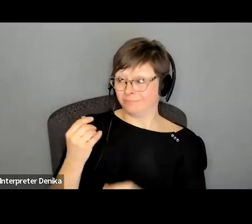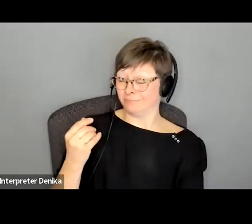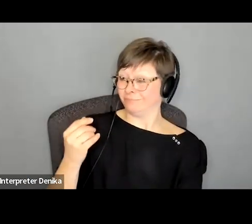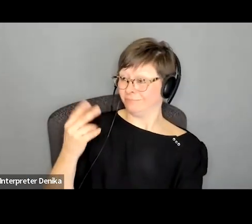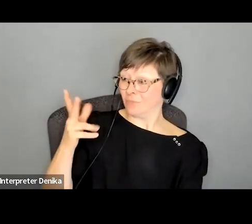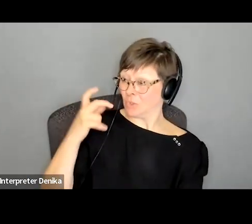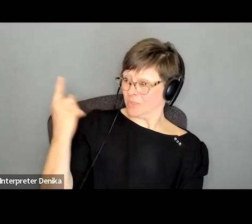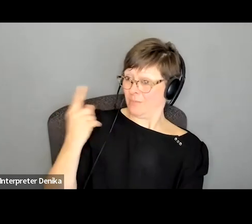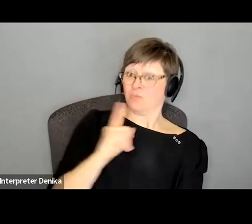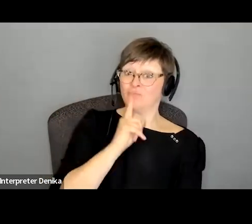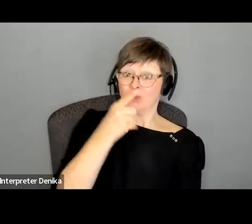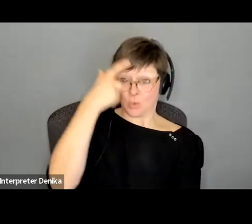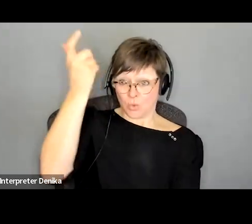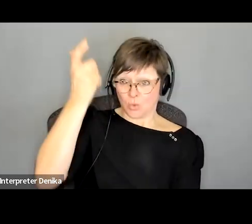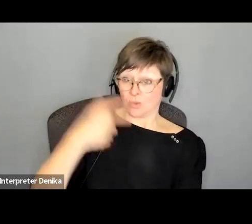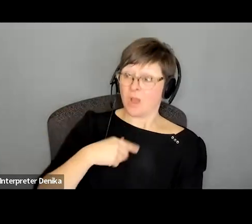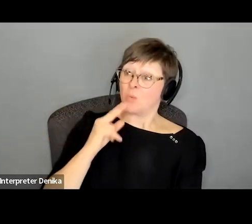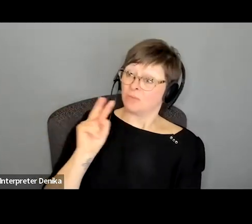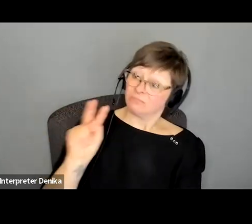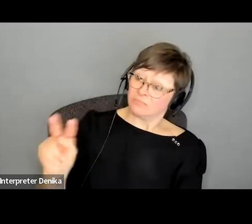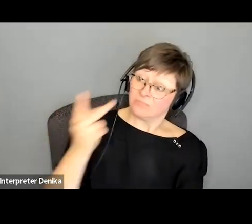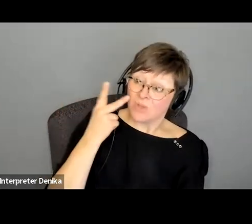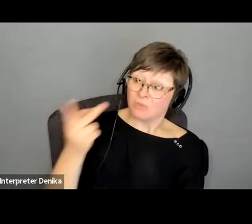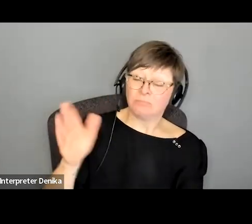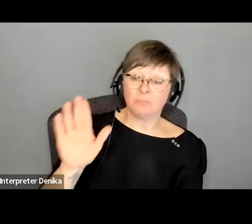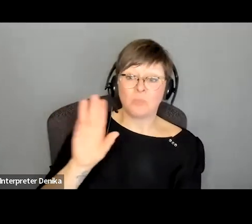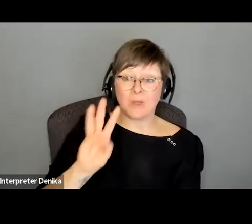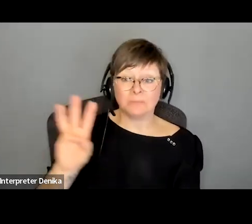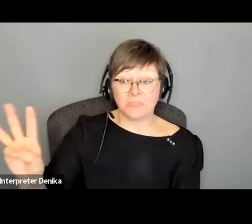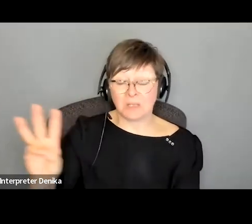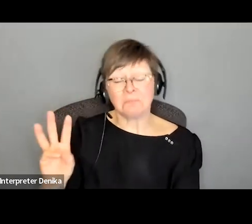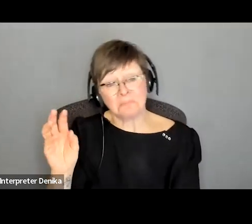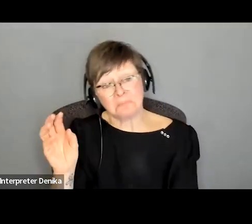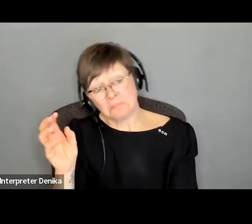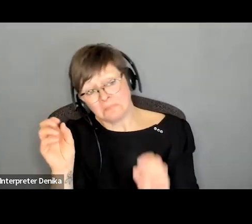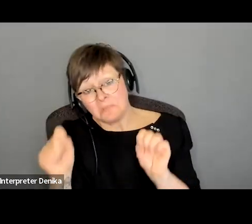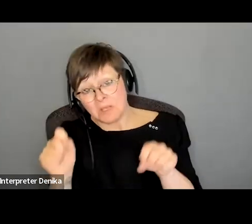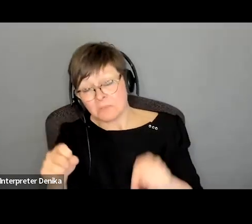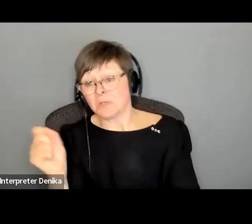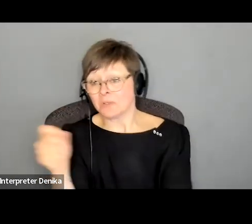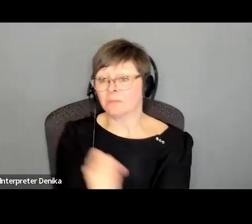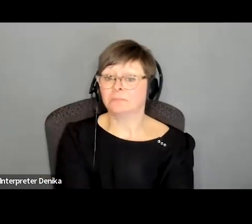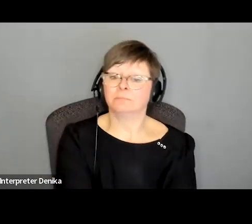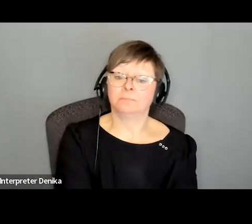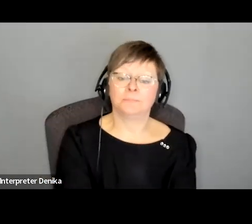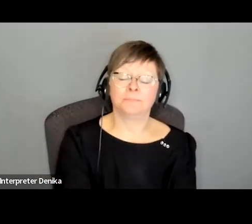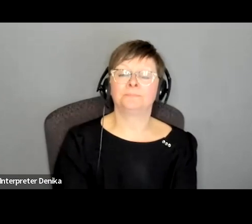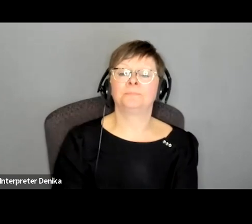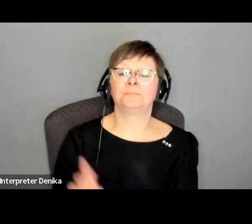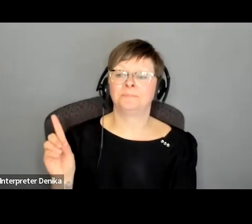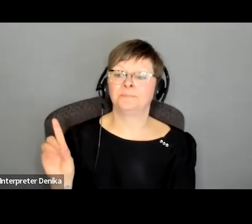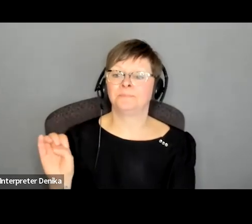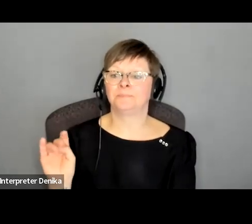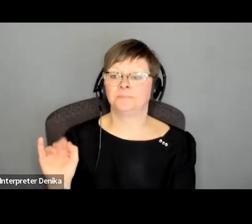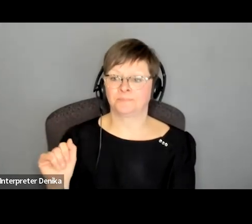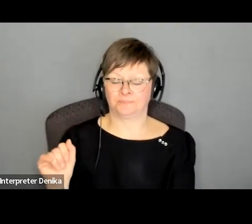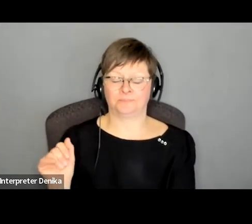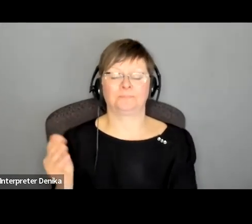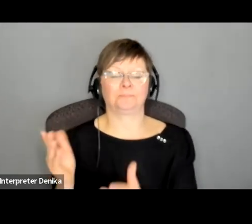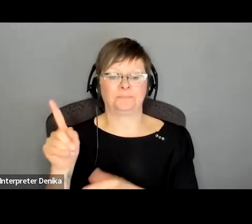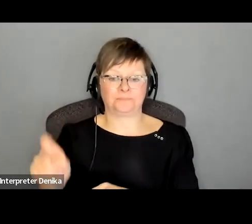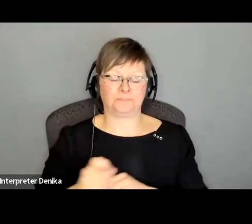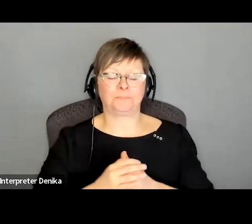yeah i guess i would depending on the situation um when you're